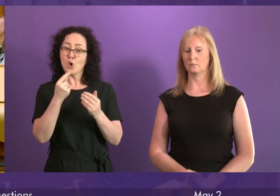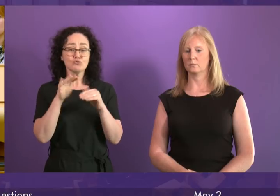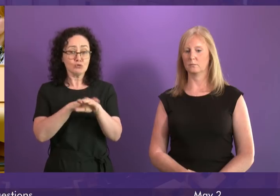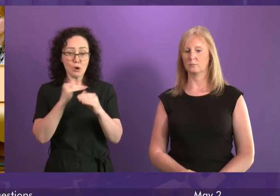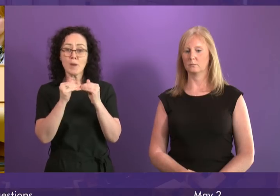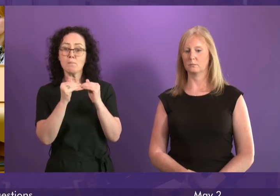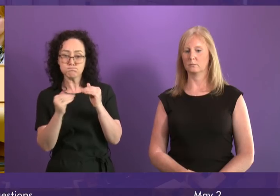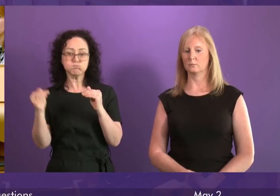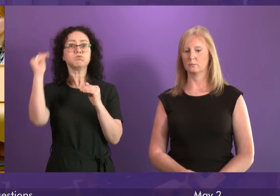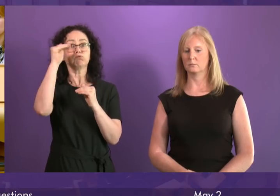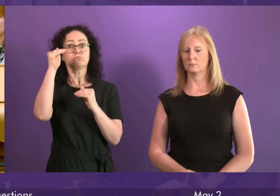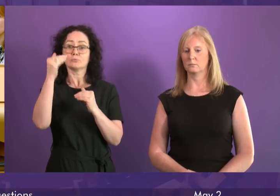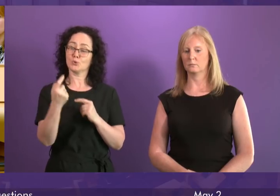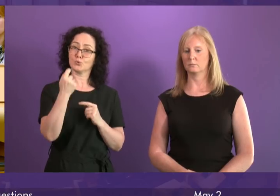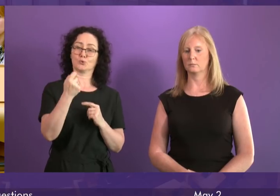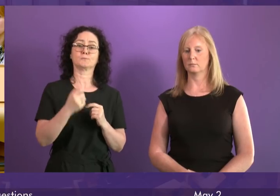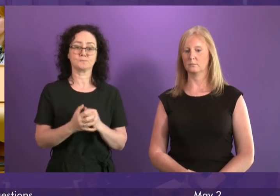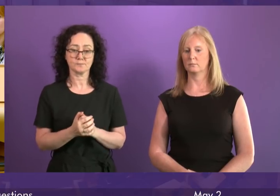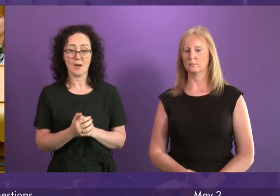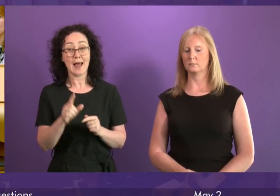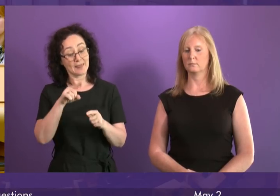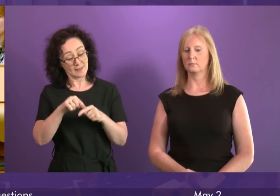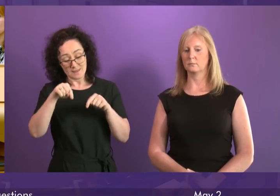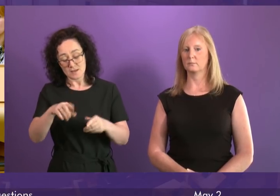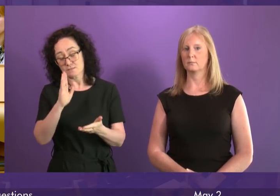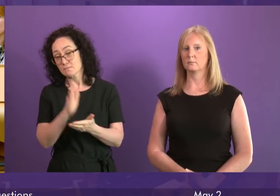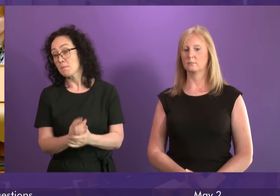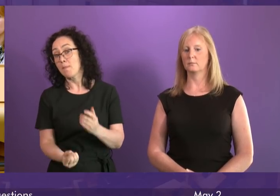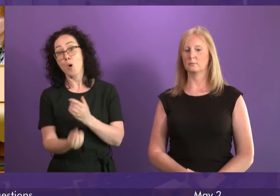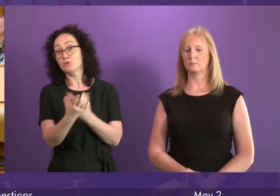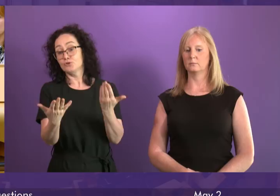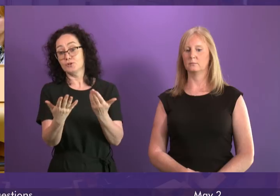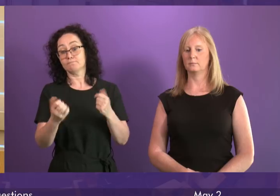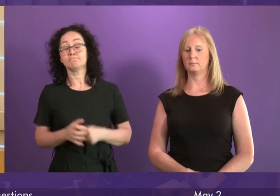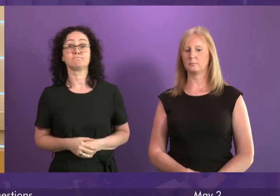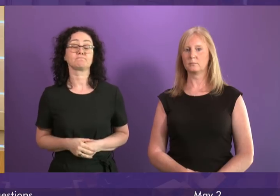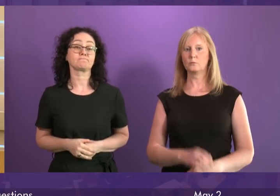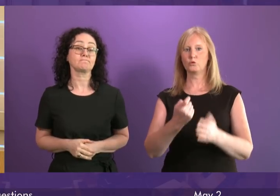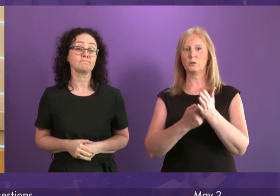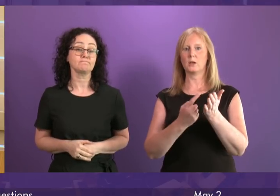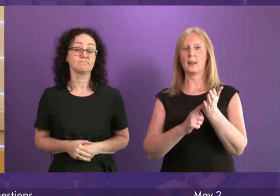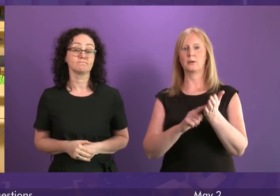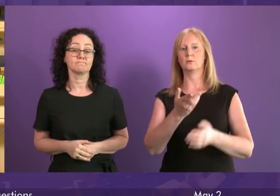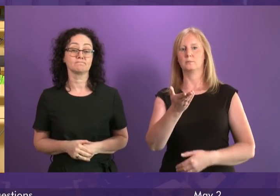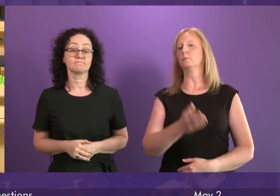over the years to come. And I think that's a massive opportunity we've got, and I'm determined that we seize it with both hands. Richard Leonard.